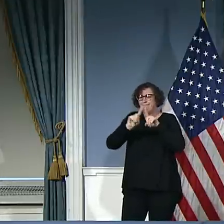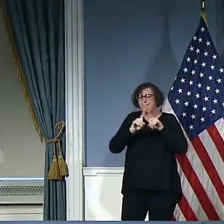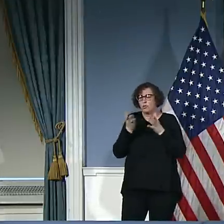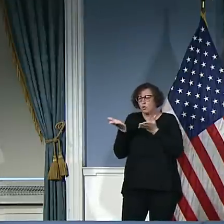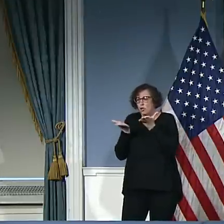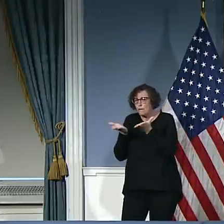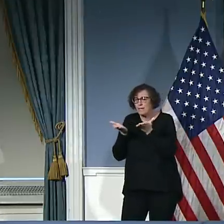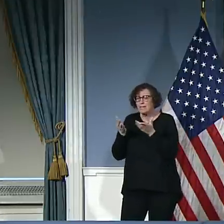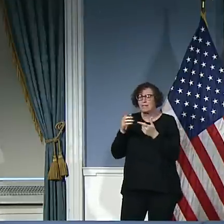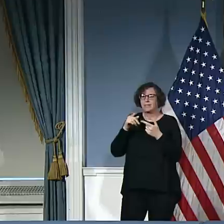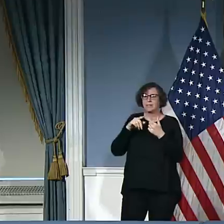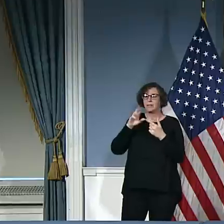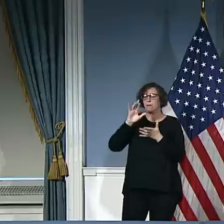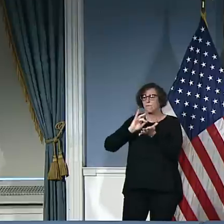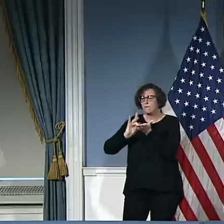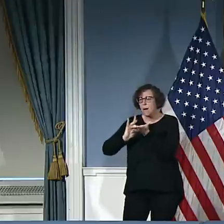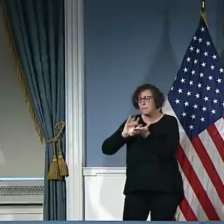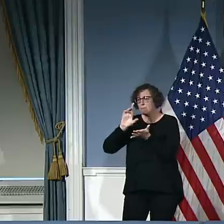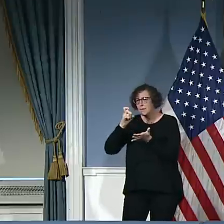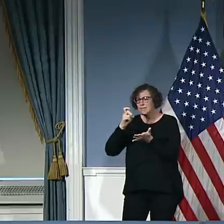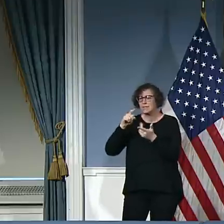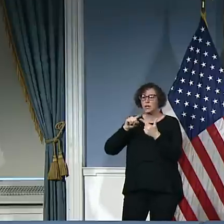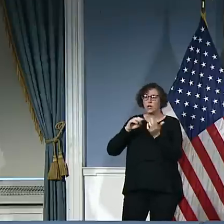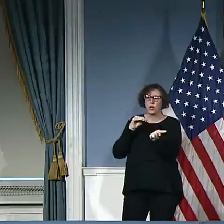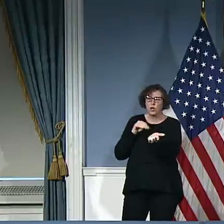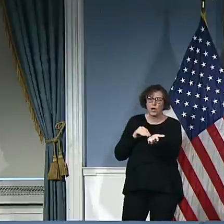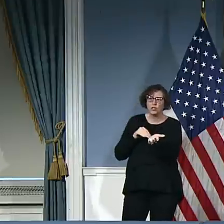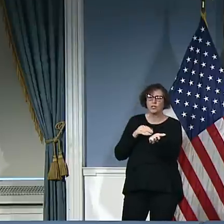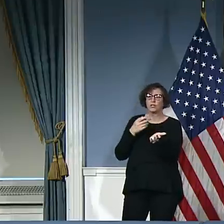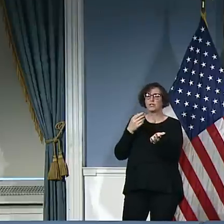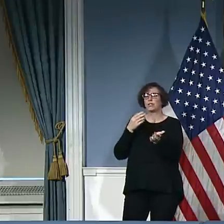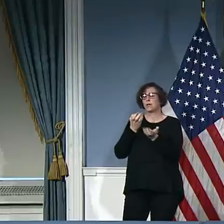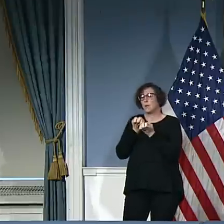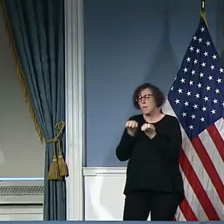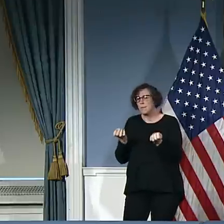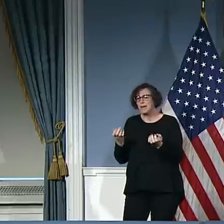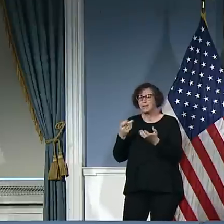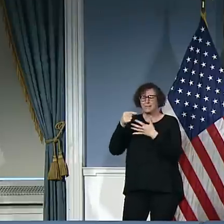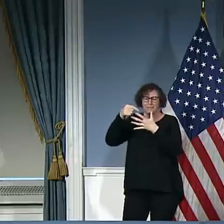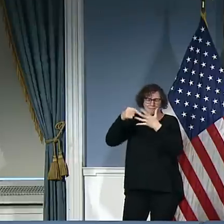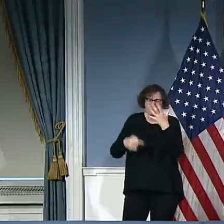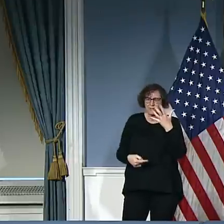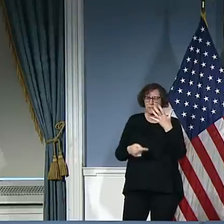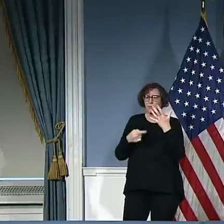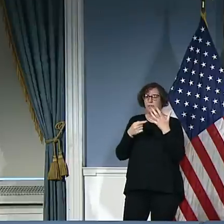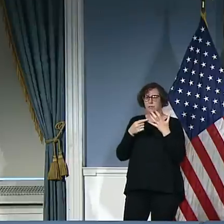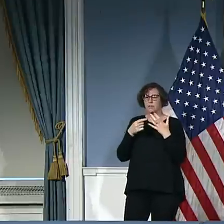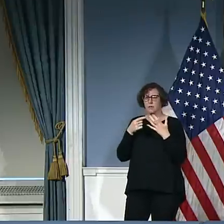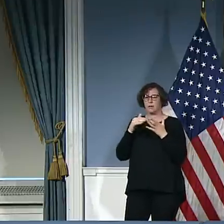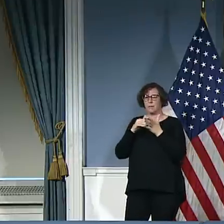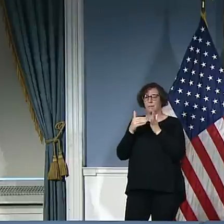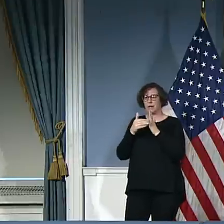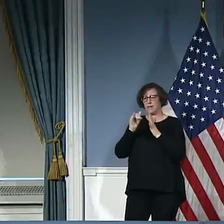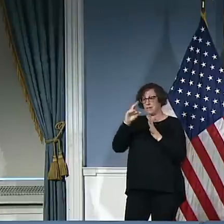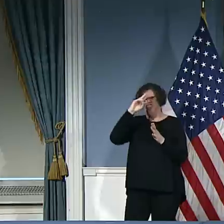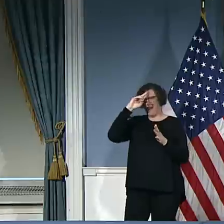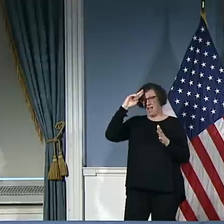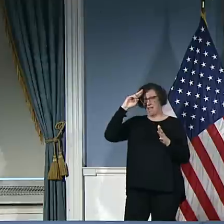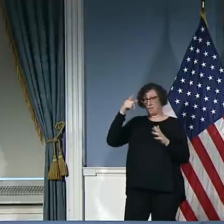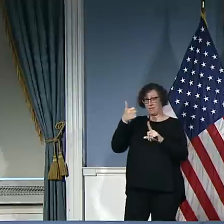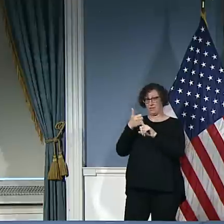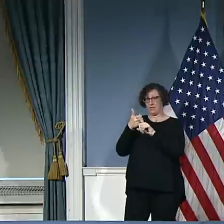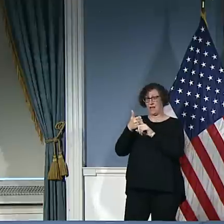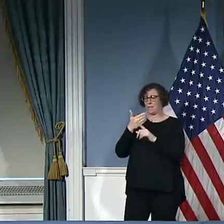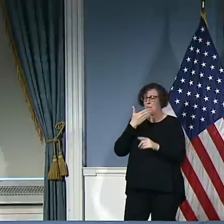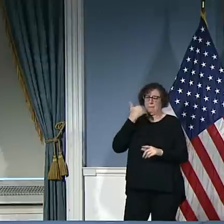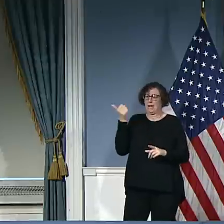equipment. And so what we've been doing is constantly expanding the number of intensive care unit beds in